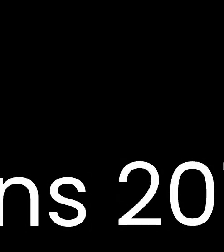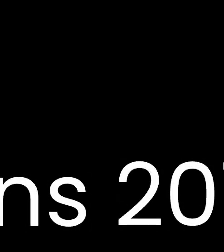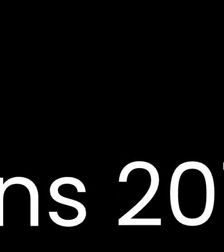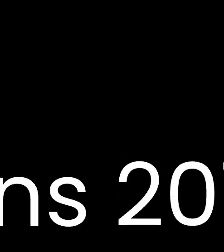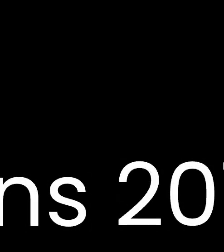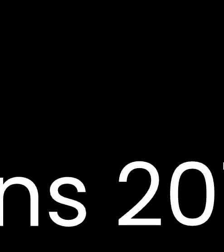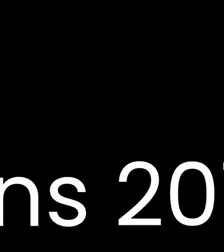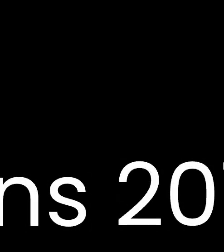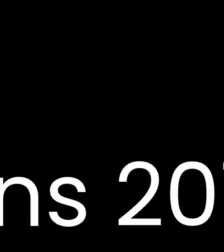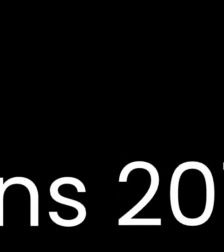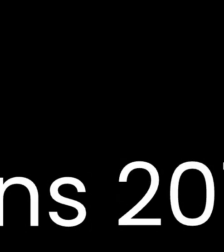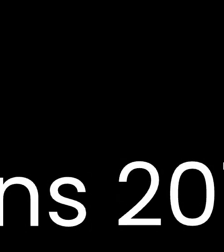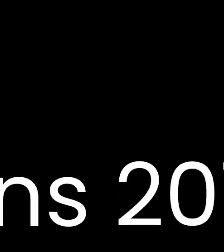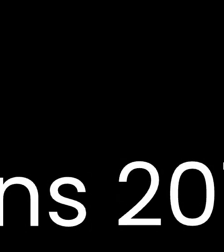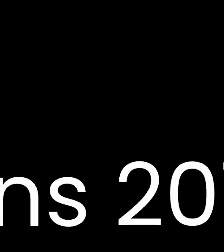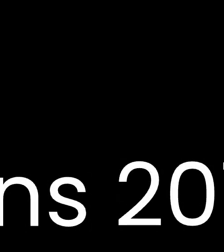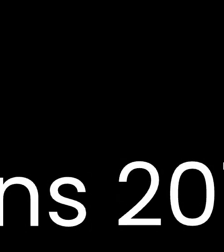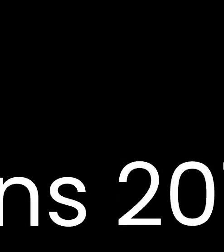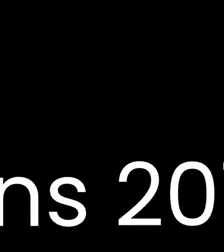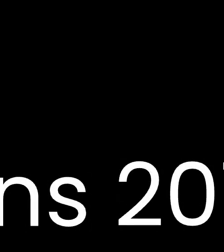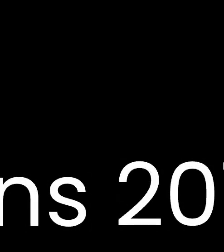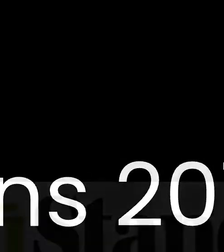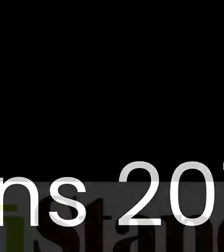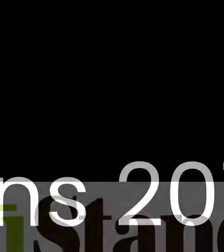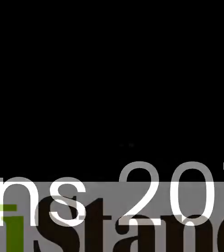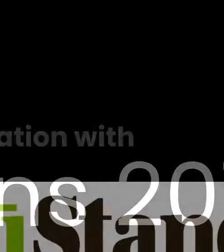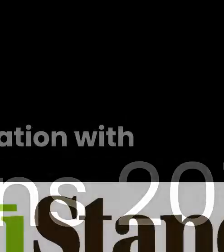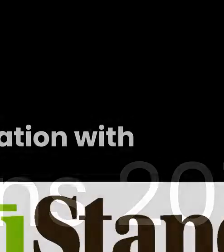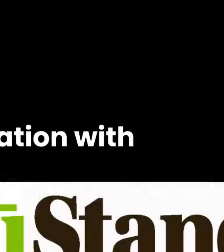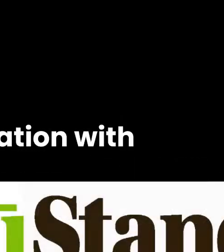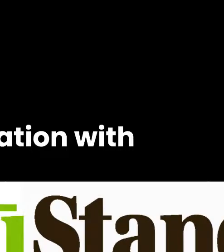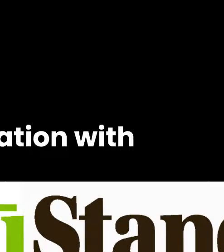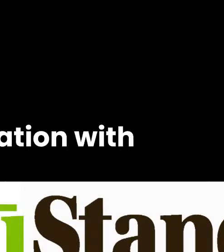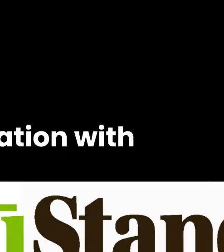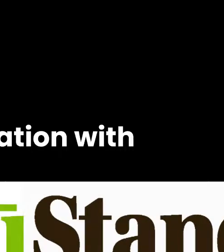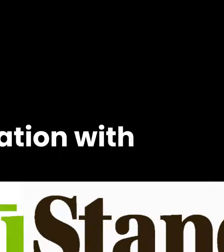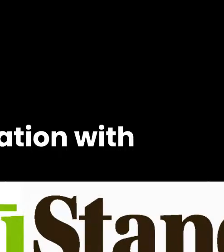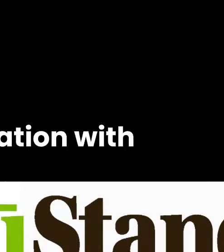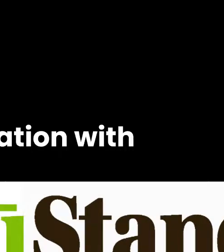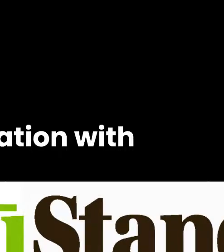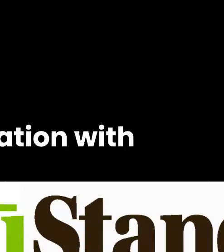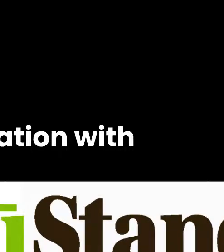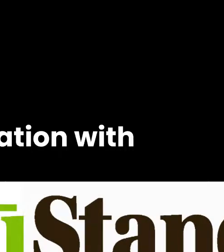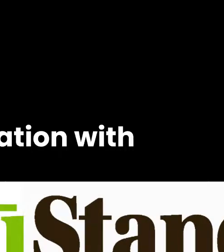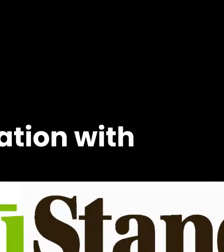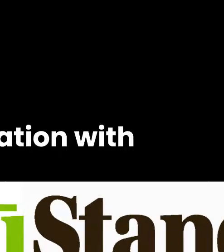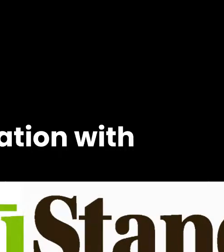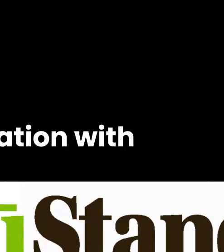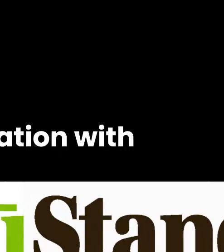Elections 2019 on Manawatu People's Radio. Today we're going to on Manawatu.